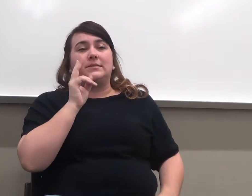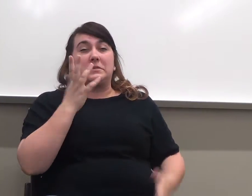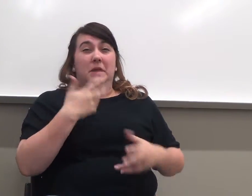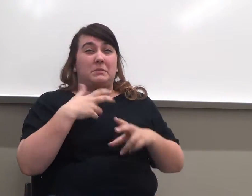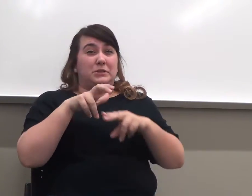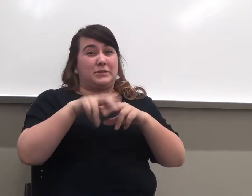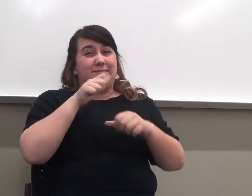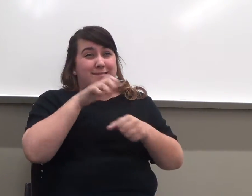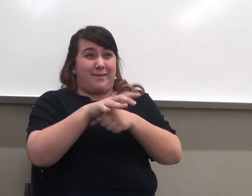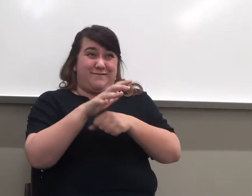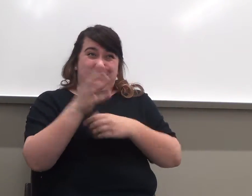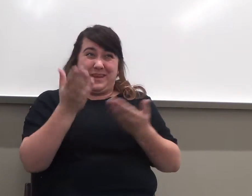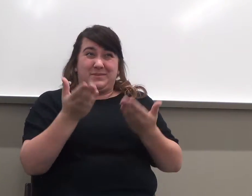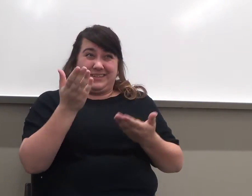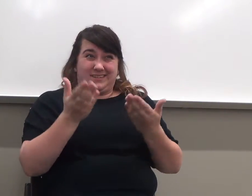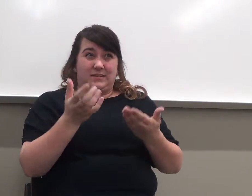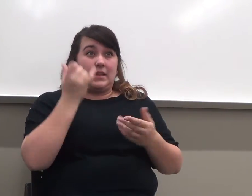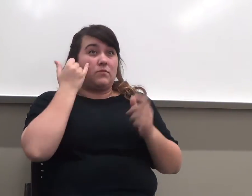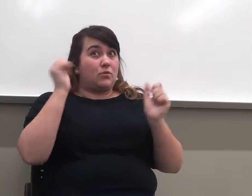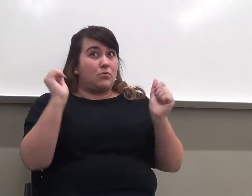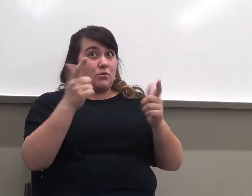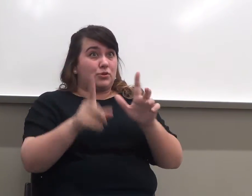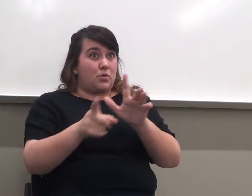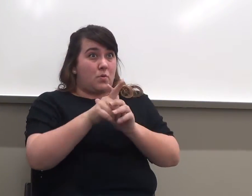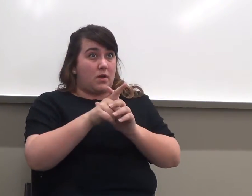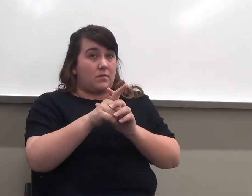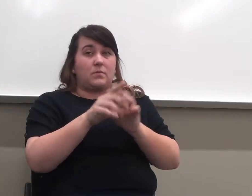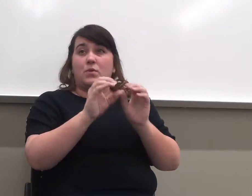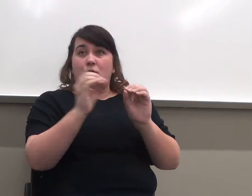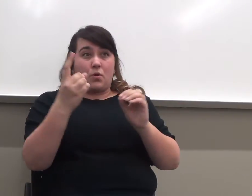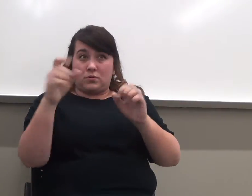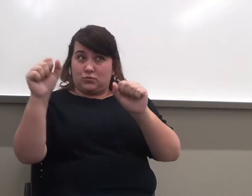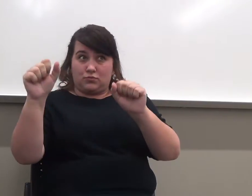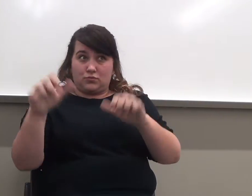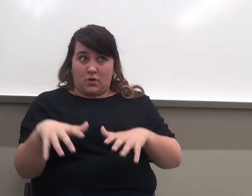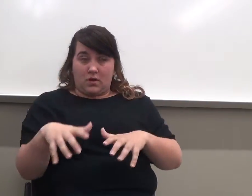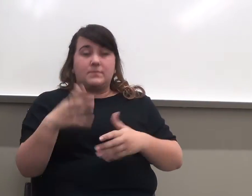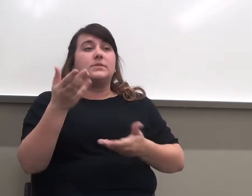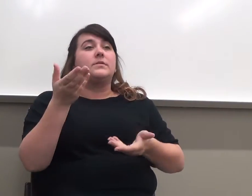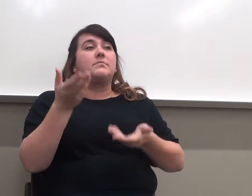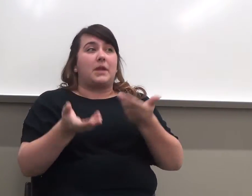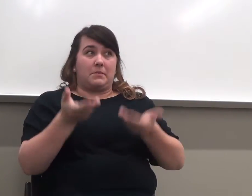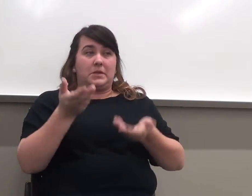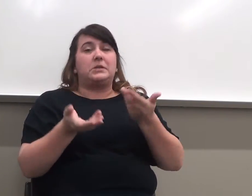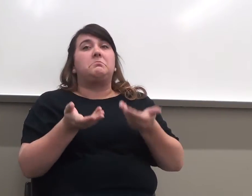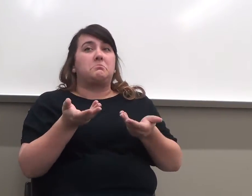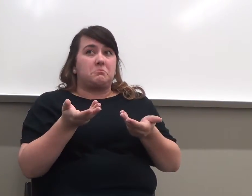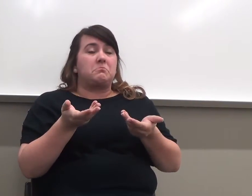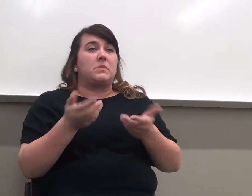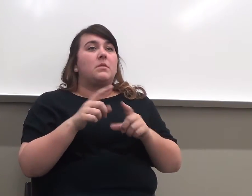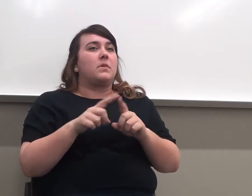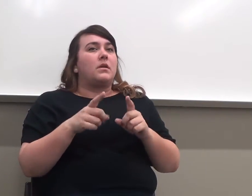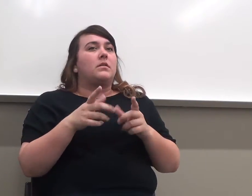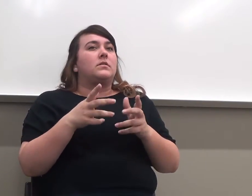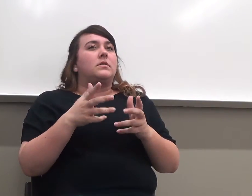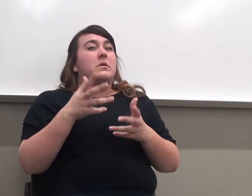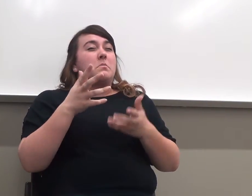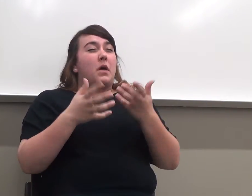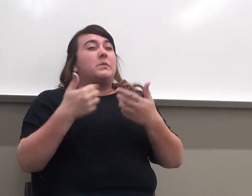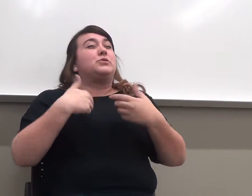If everybody does show up and nobody wants, we may, you know, but I may, I'm probably going to try to move you guys